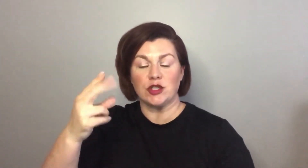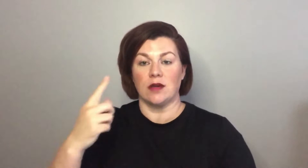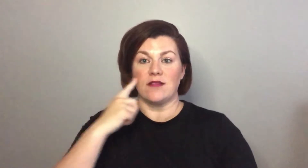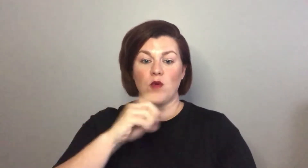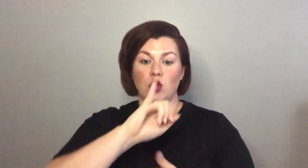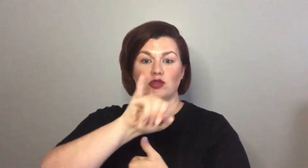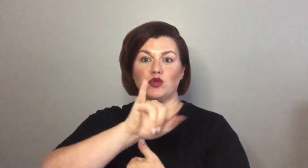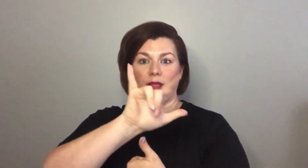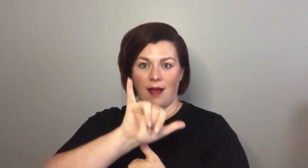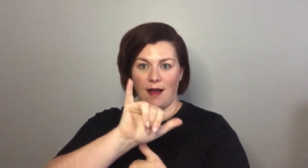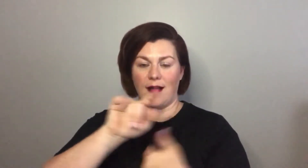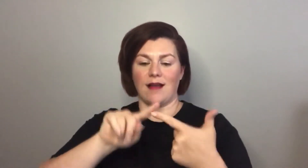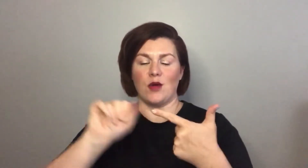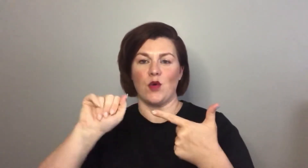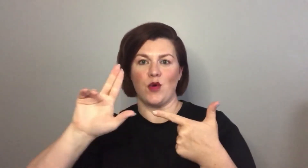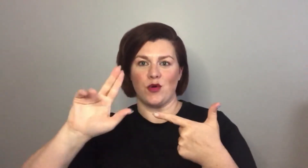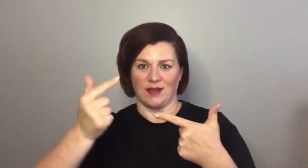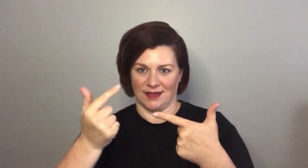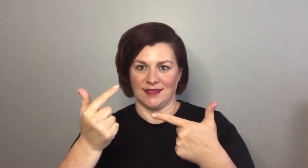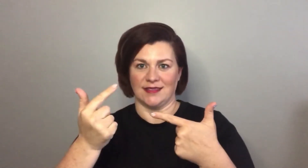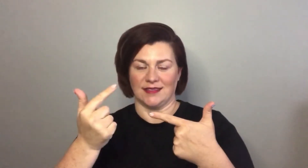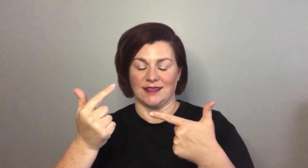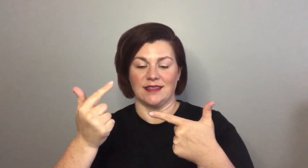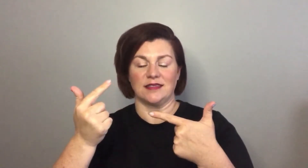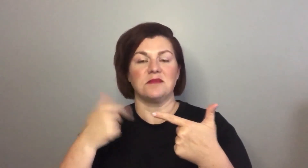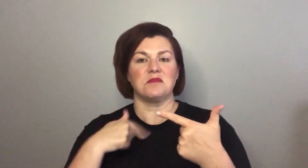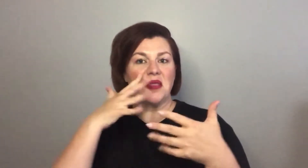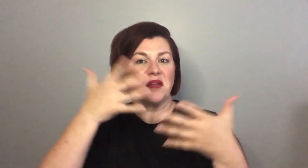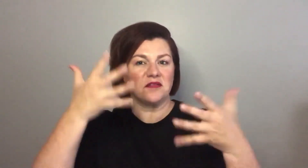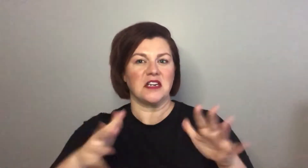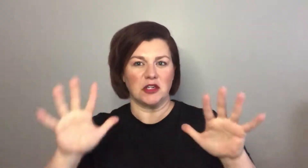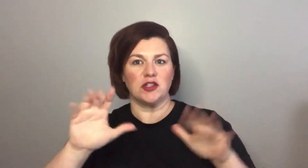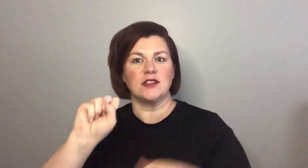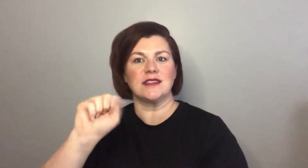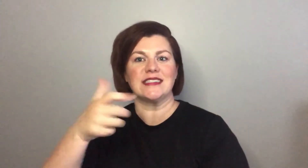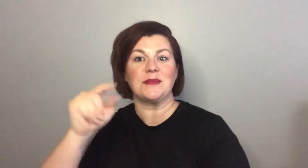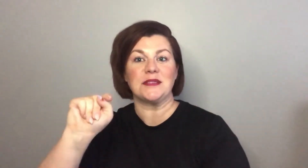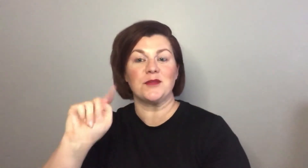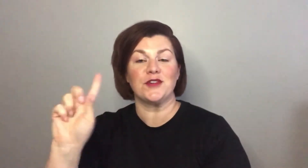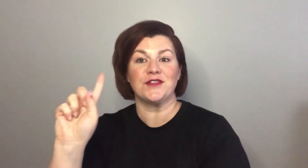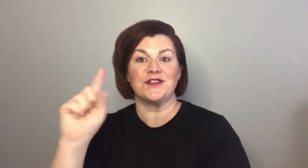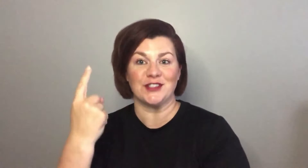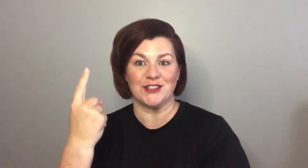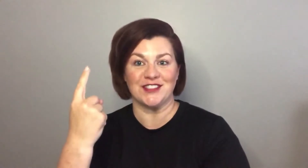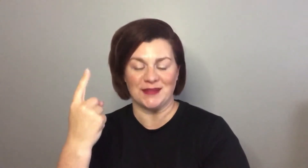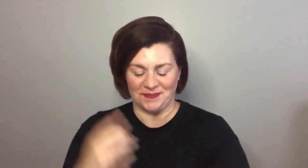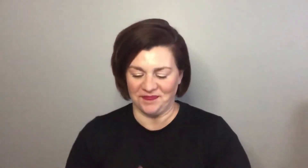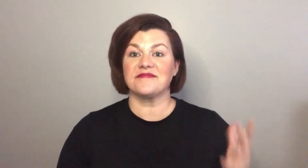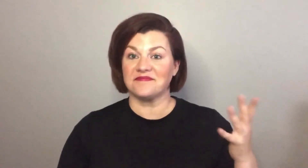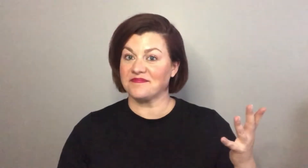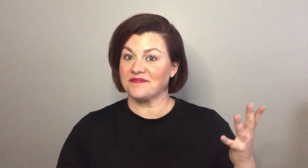my shop my stash for July and August that'll be done September 1st